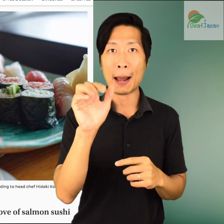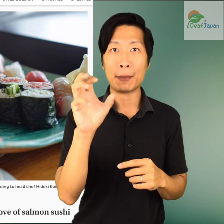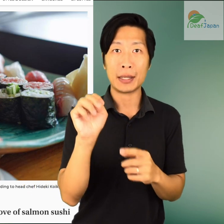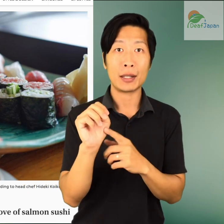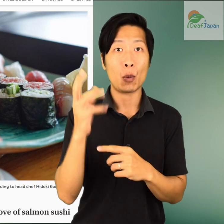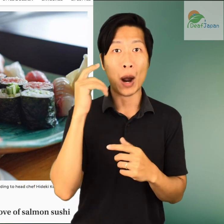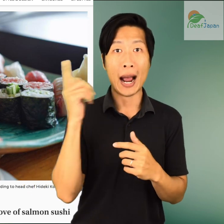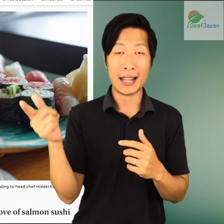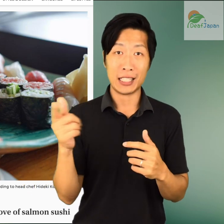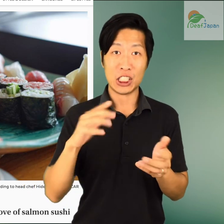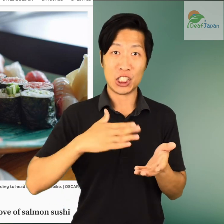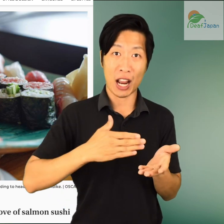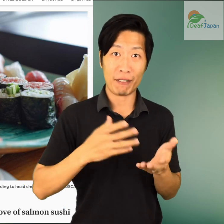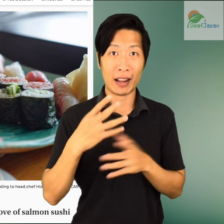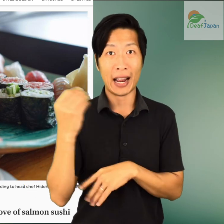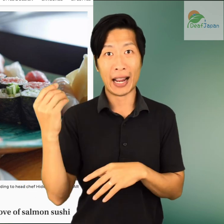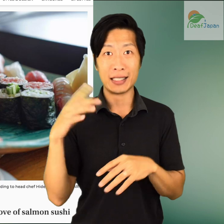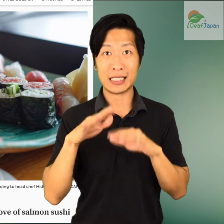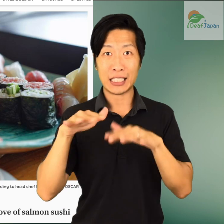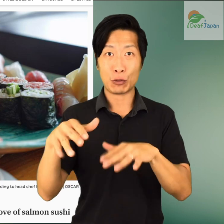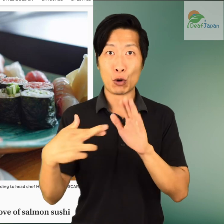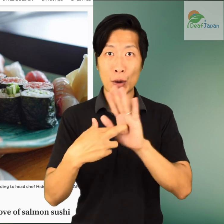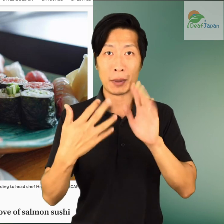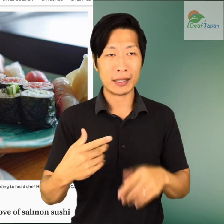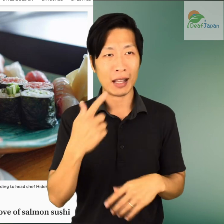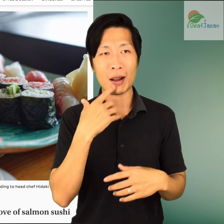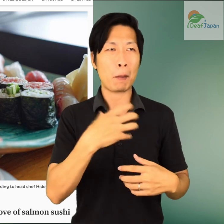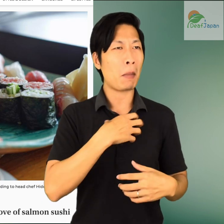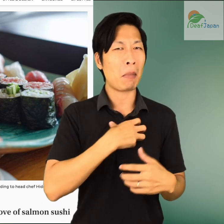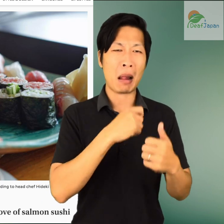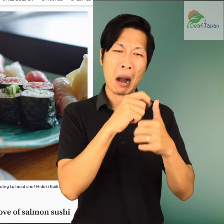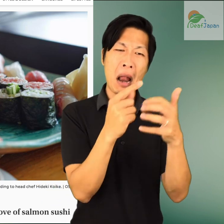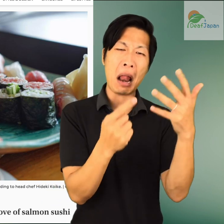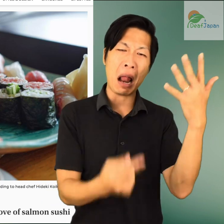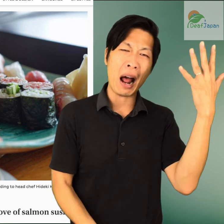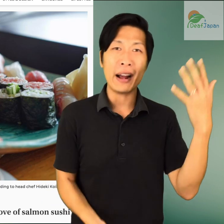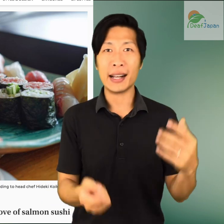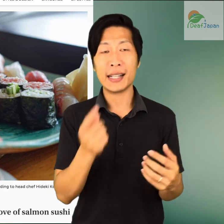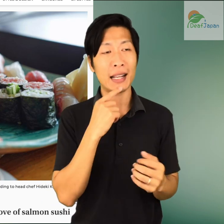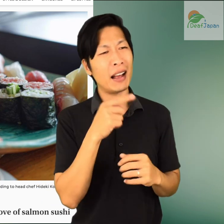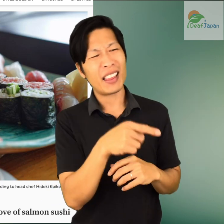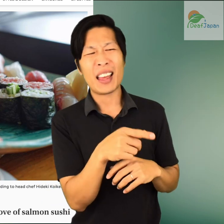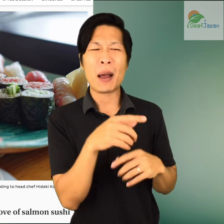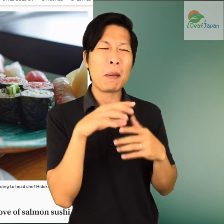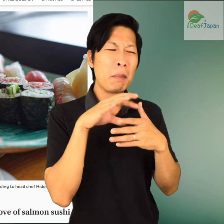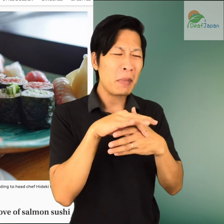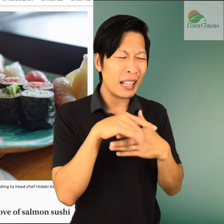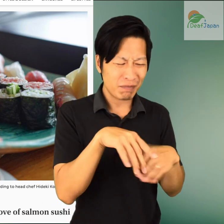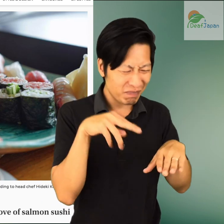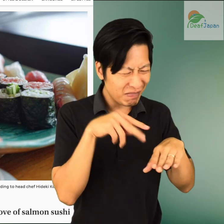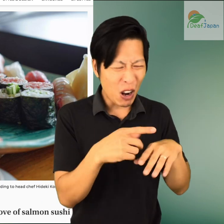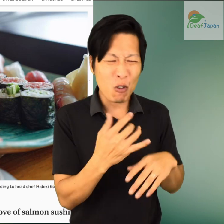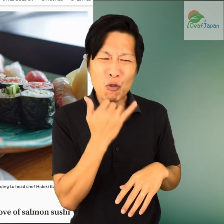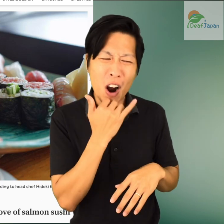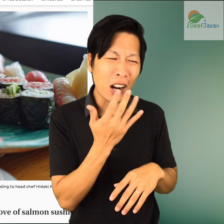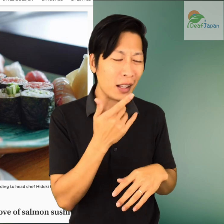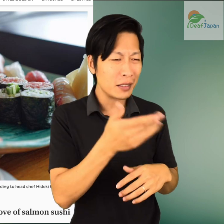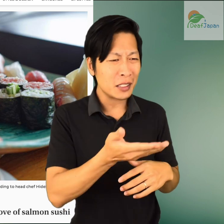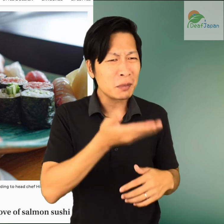chefs and seafood representatives included just about everything. They'd say the meat had the wrong color, Olsen says.